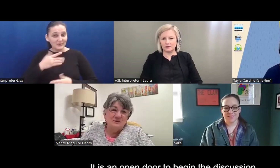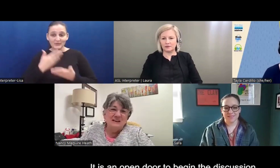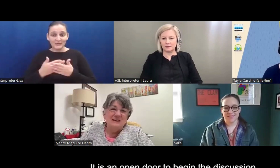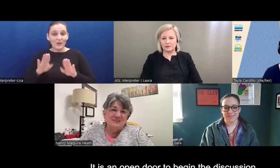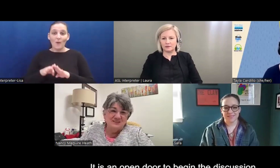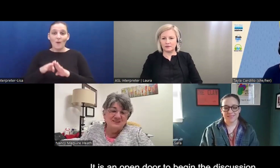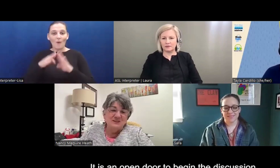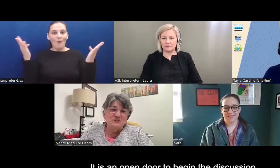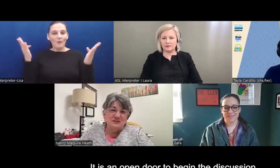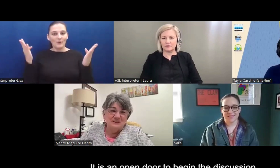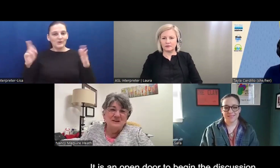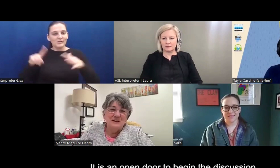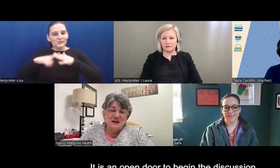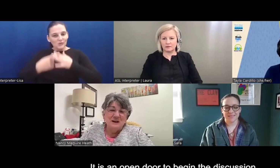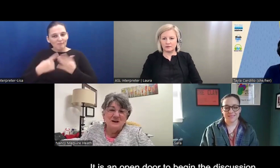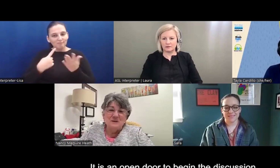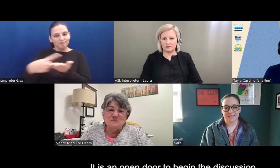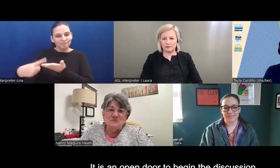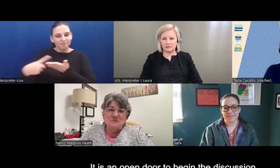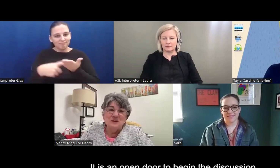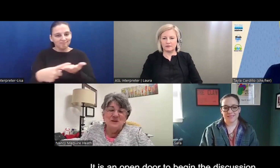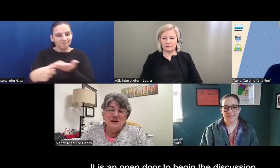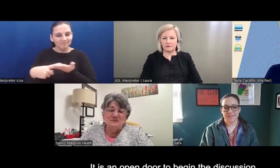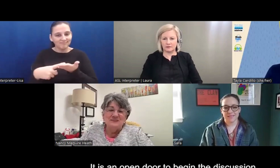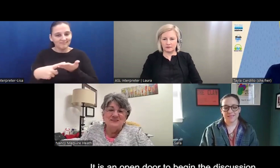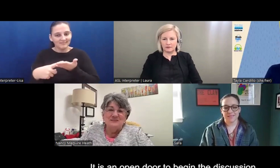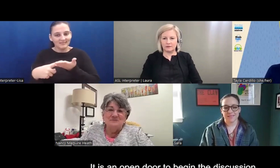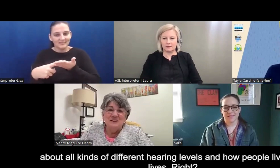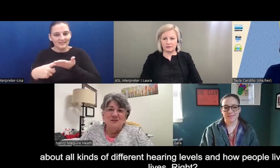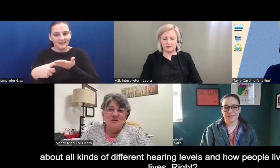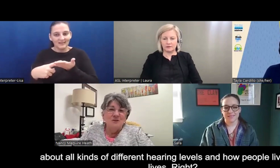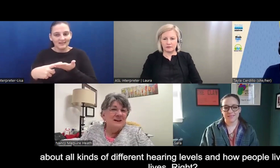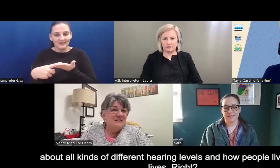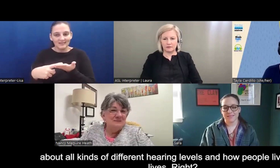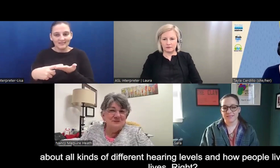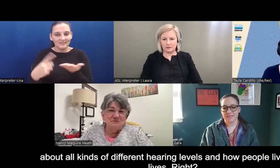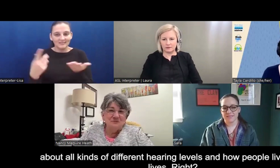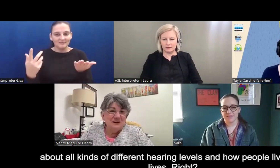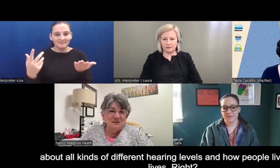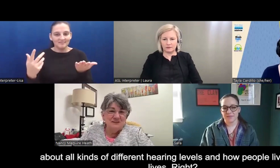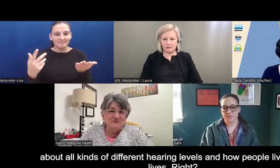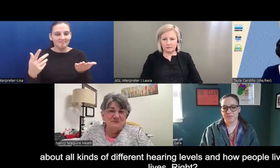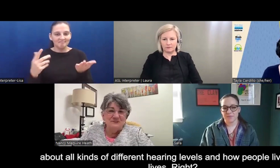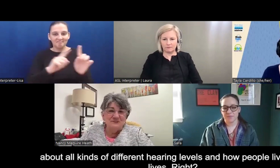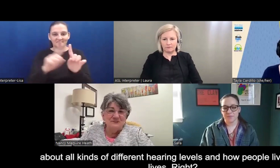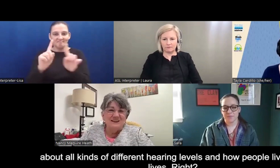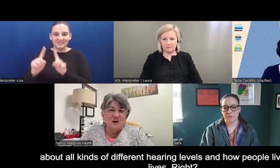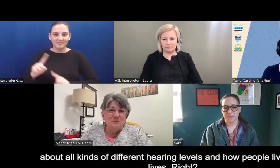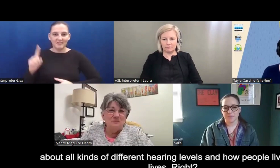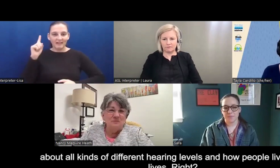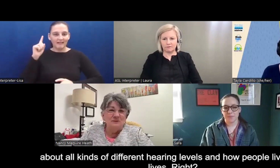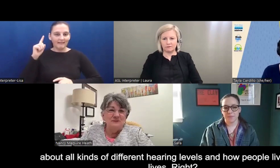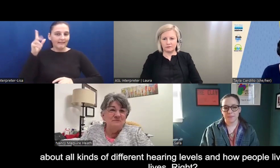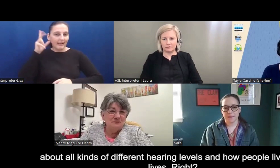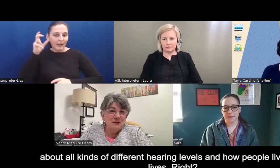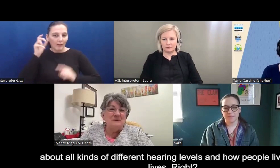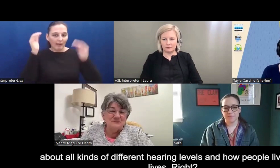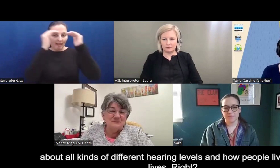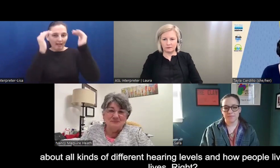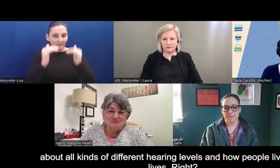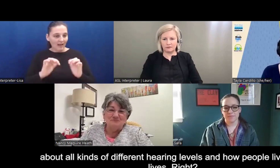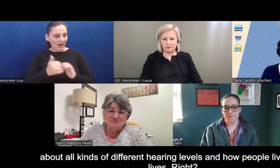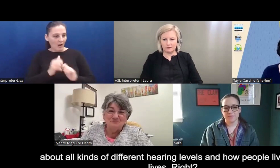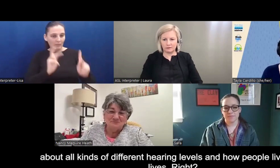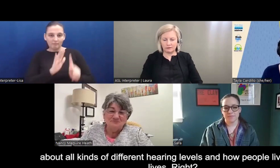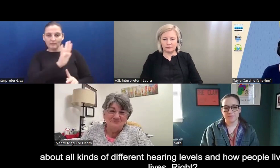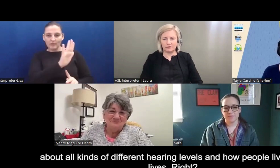to begin the discussion about all kinds of different hearing levels and how people live their lives,